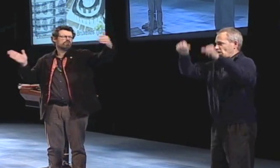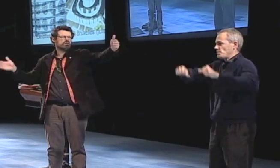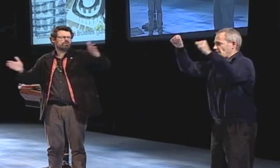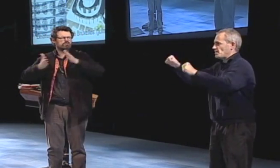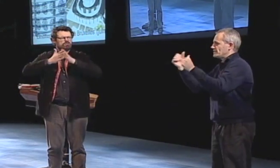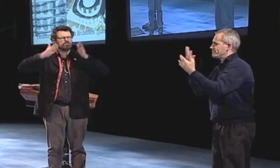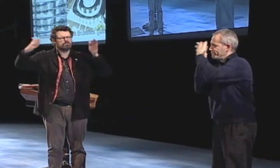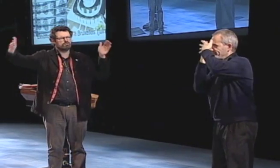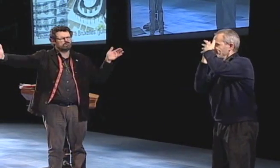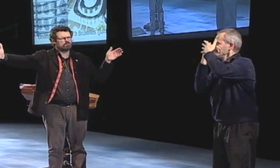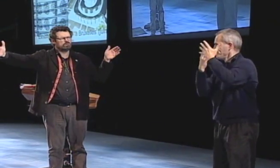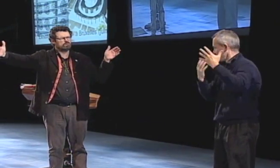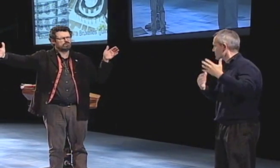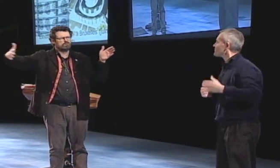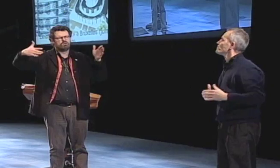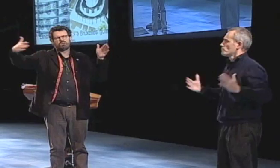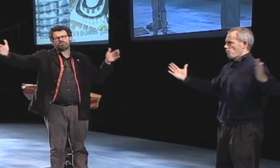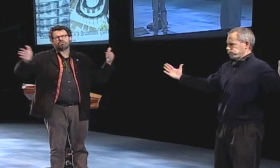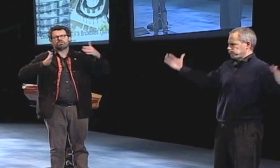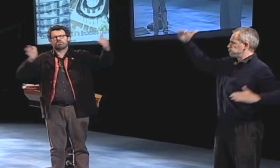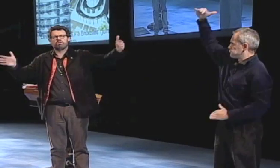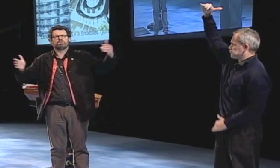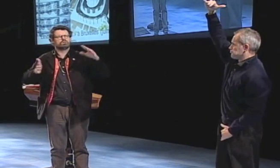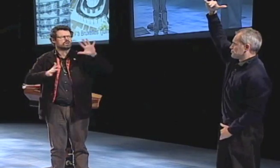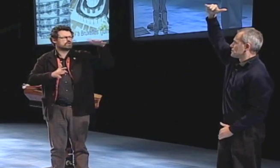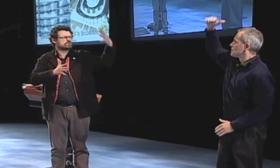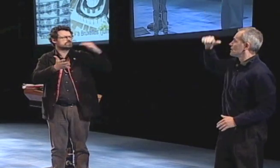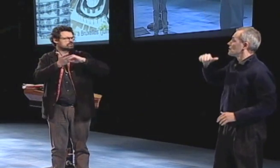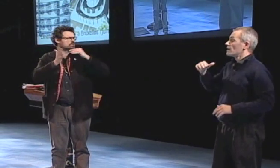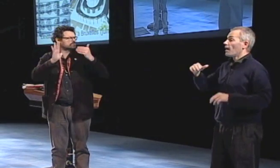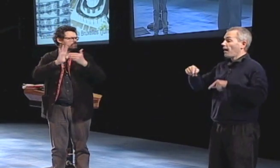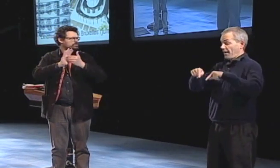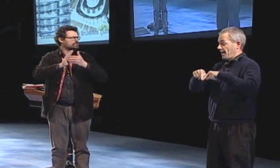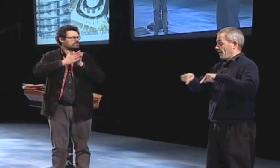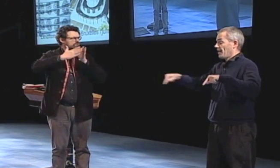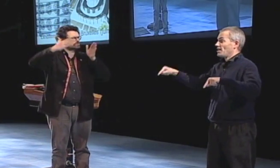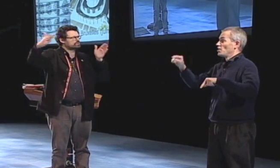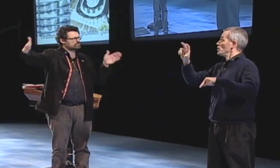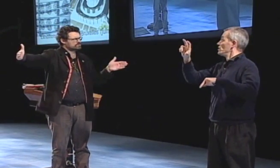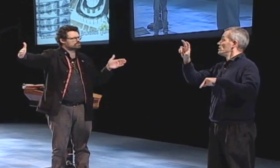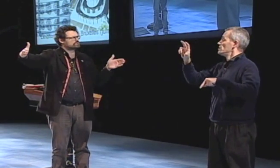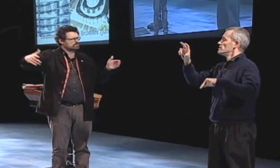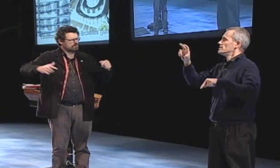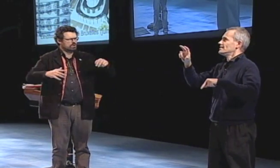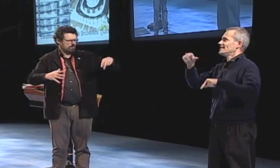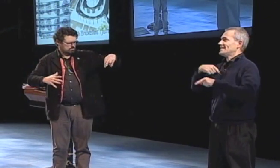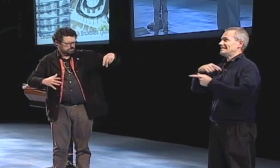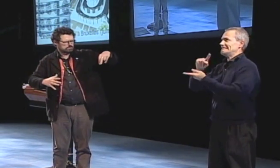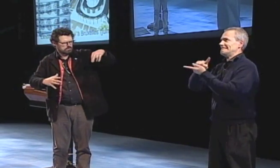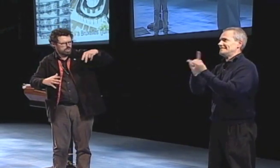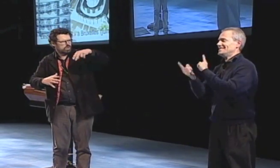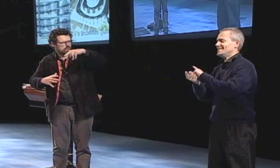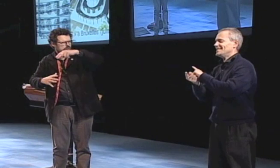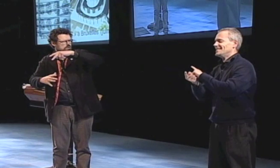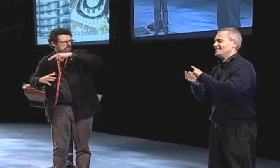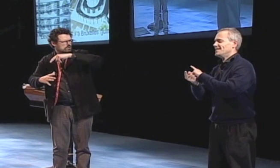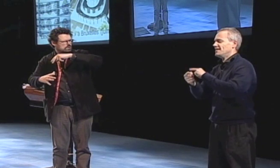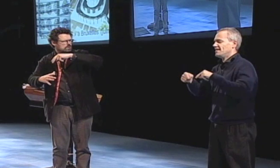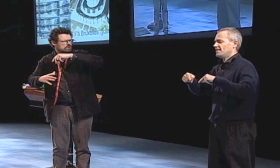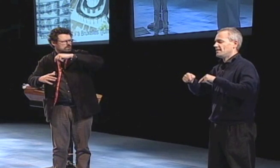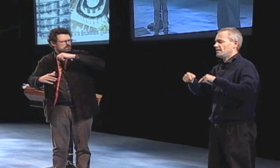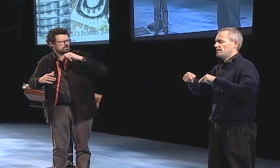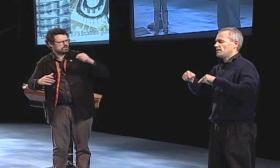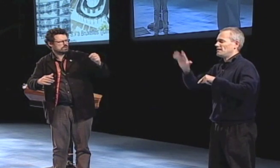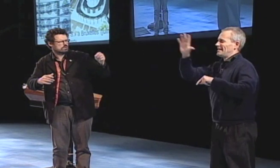down into it where you can actually see the baby in the center it's quite a large installation it's